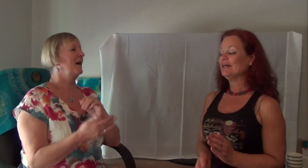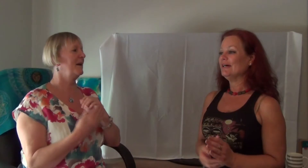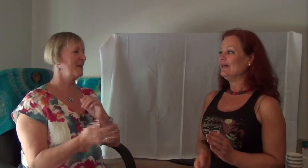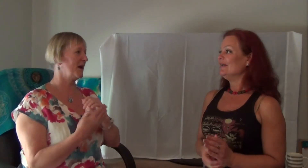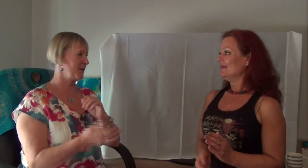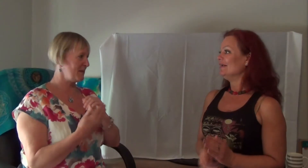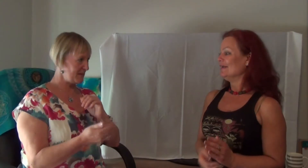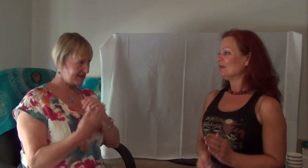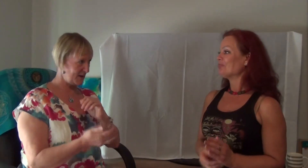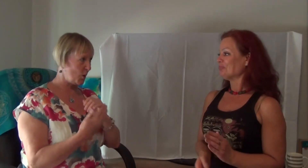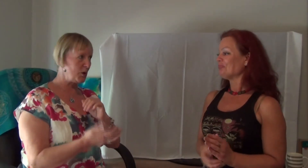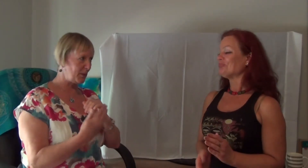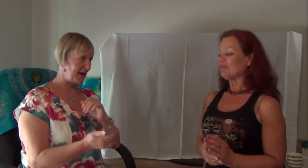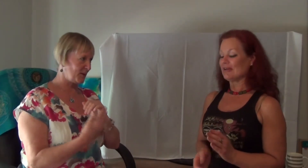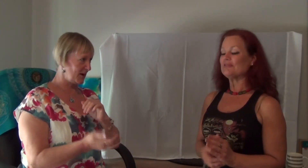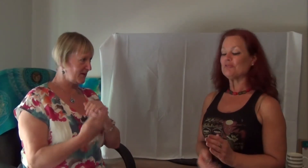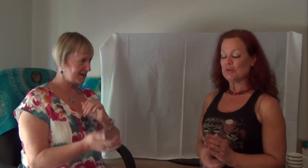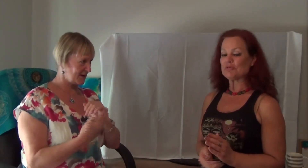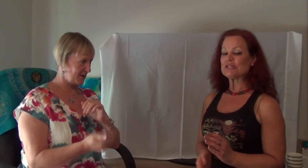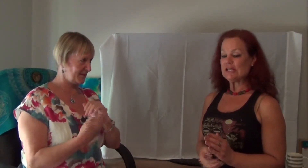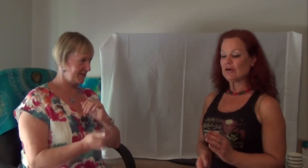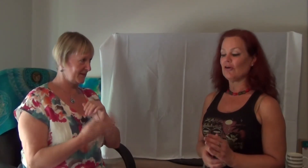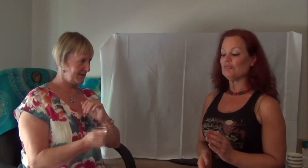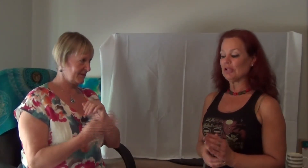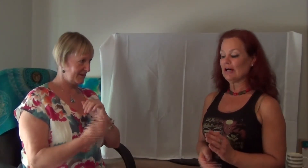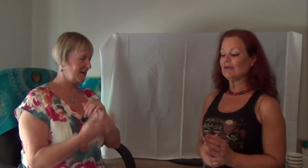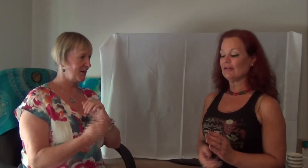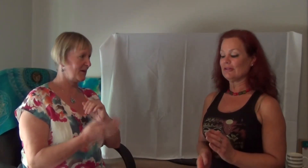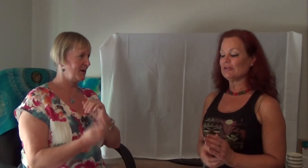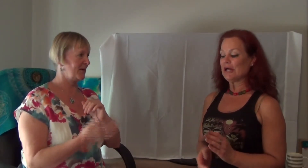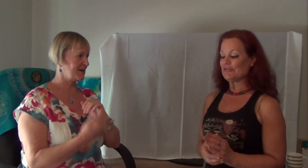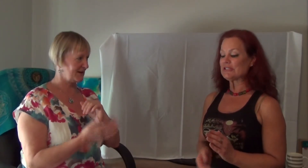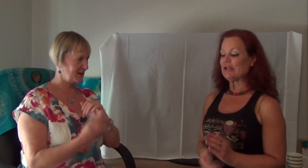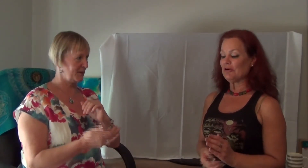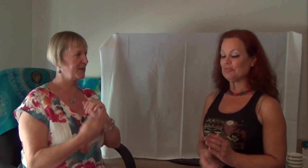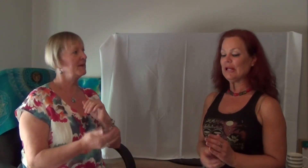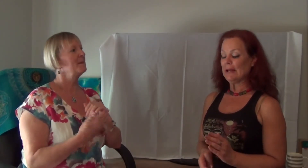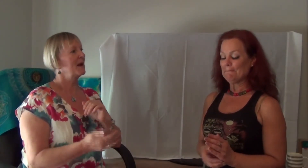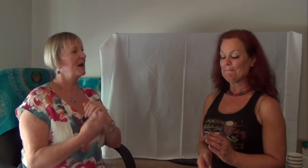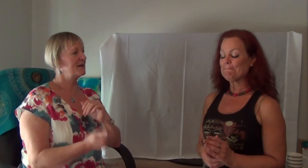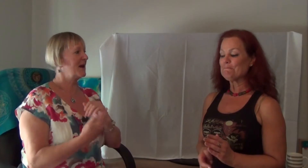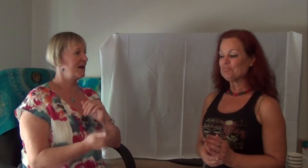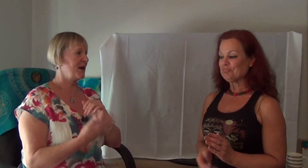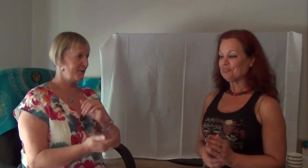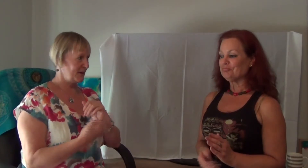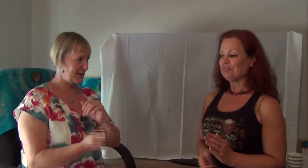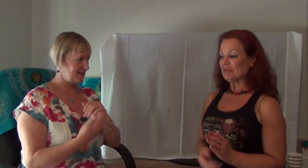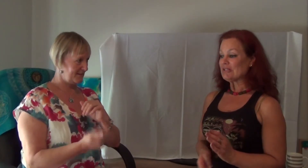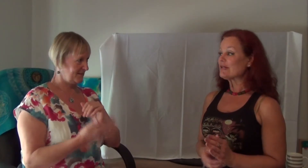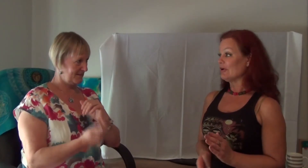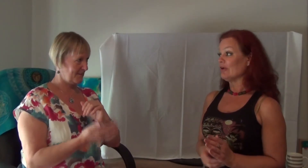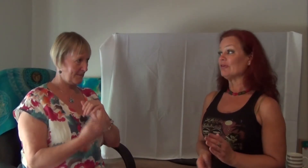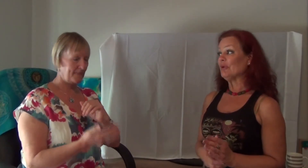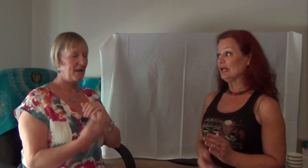I can remember seeing all the blood I can remember seeing all the blood all down the slope, yeah. That scared everyone. It scared everyone.